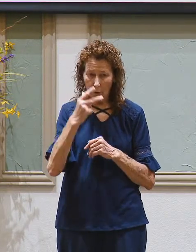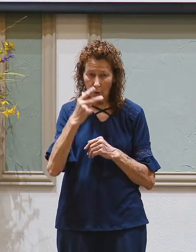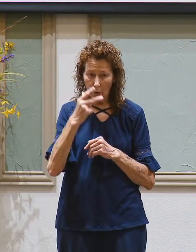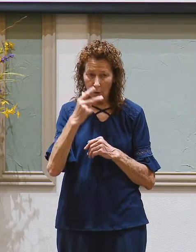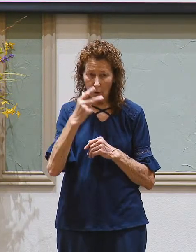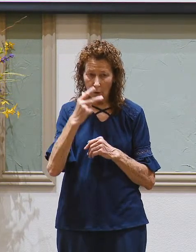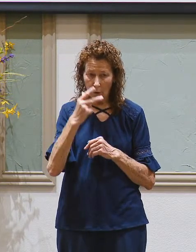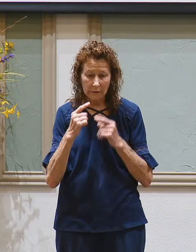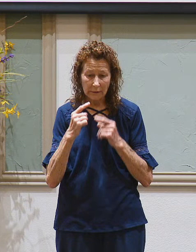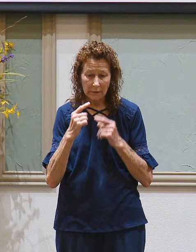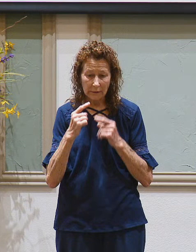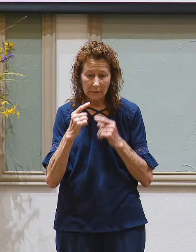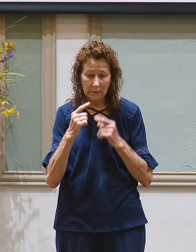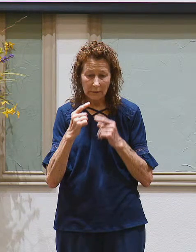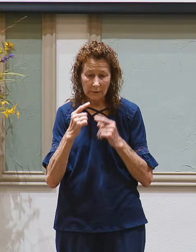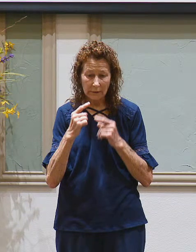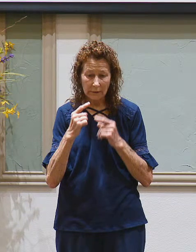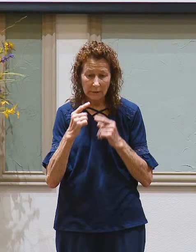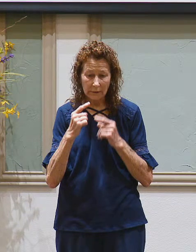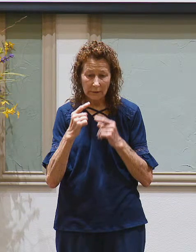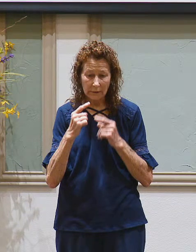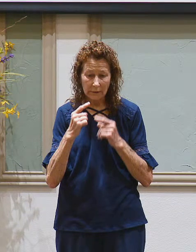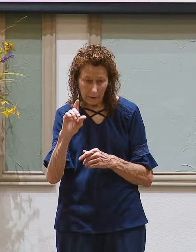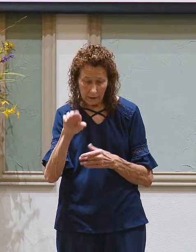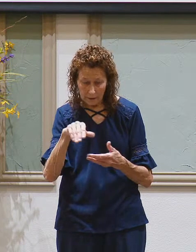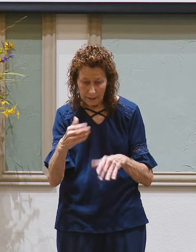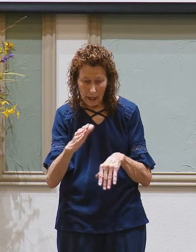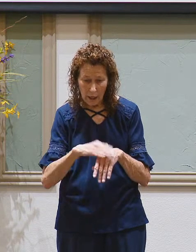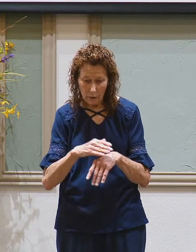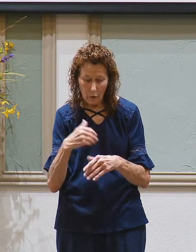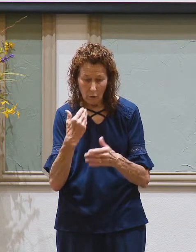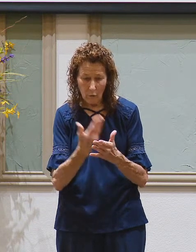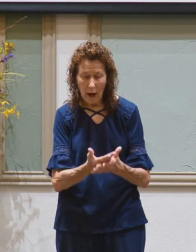Sinners are DOA dead on arrival.